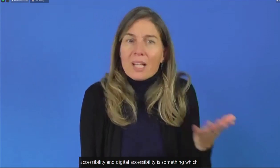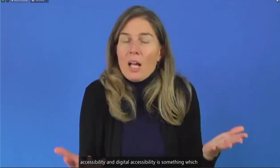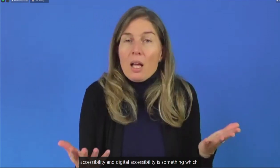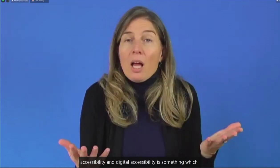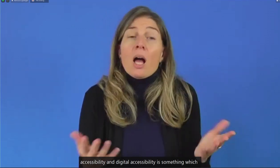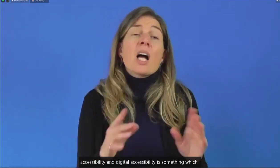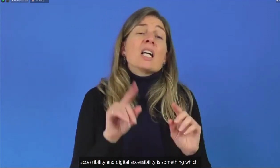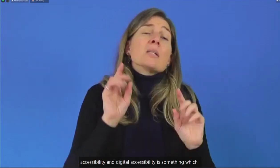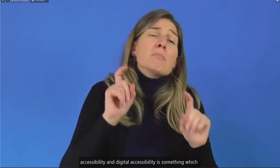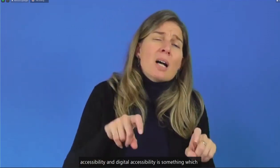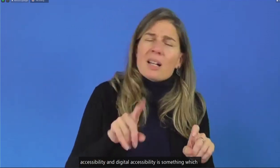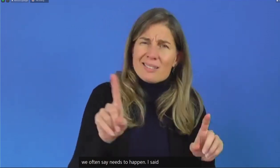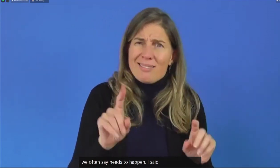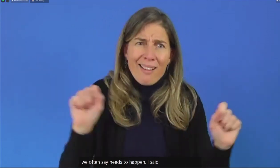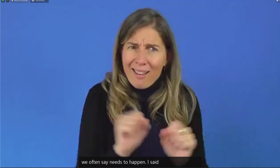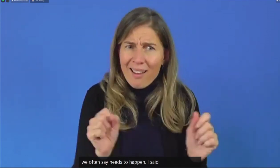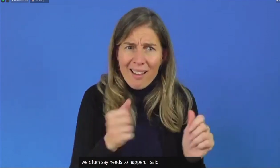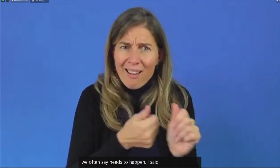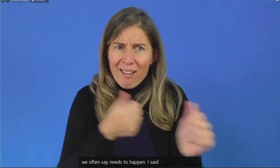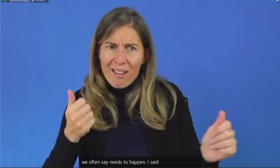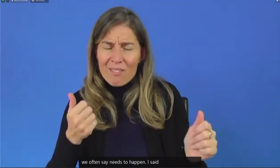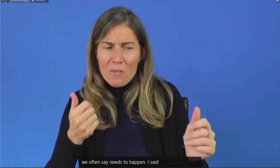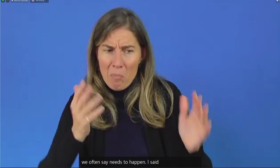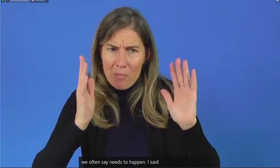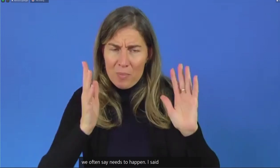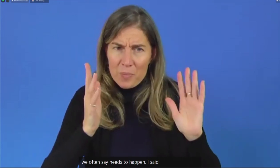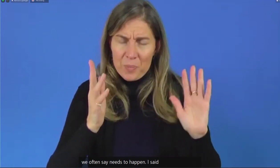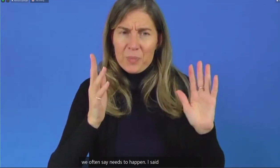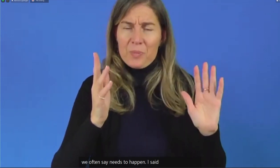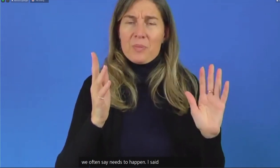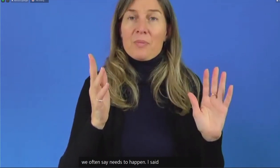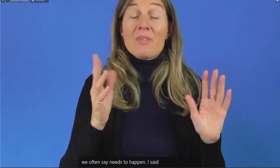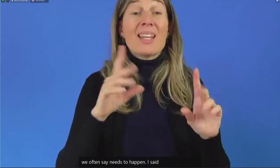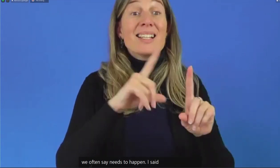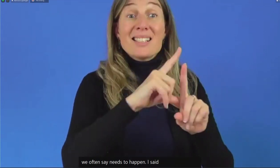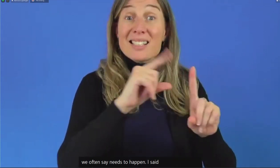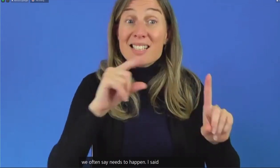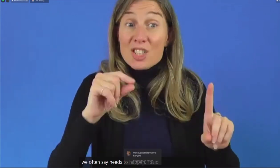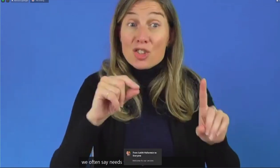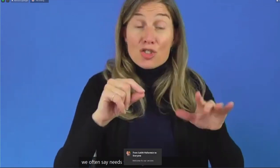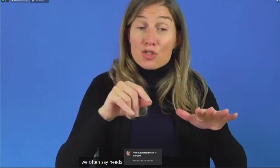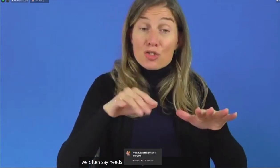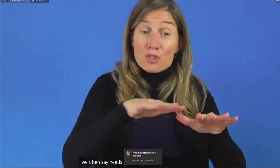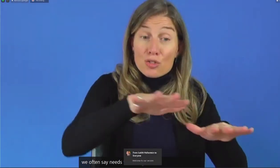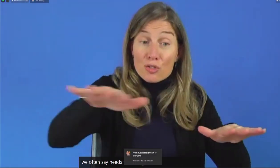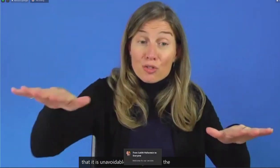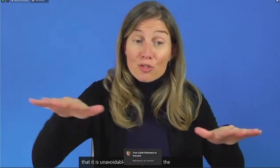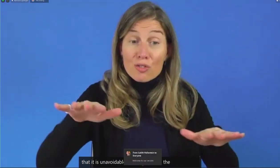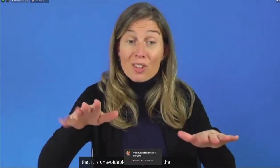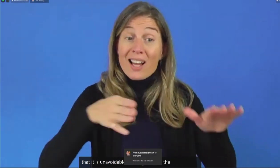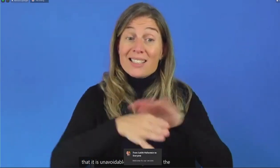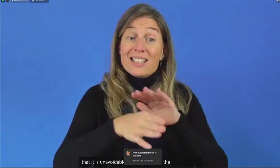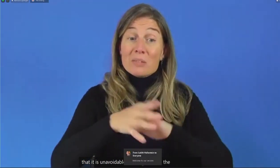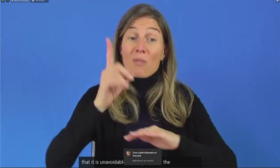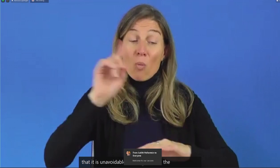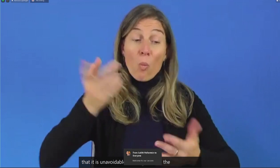And we cannot not have the digital domains accessible for everyone because this